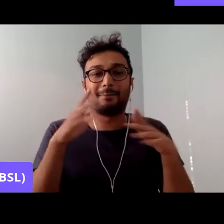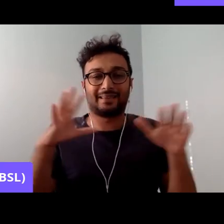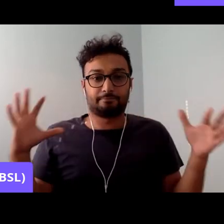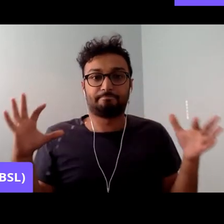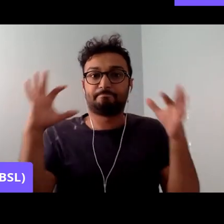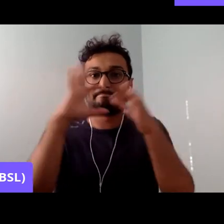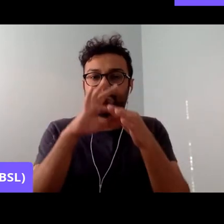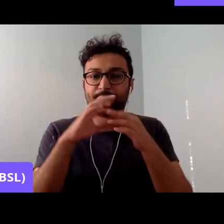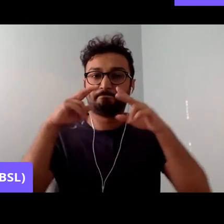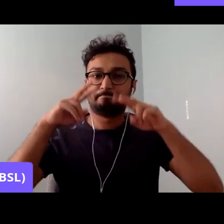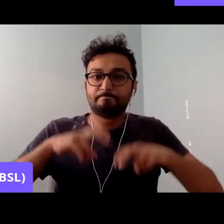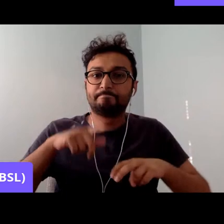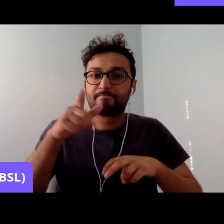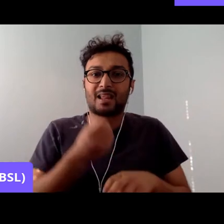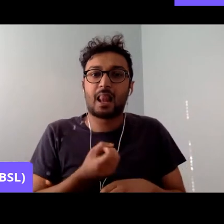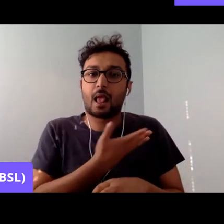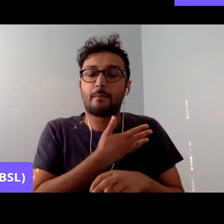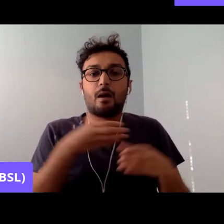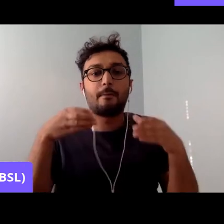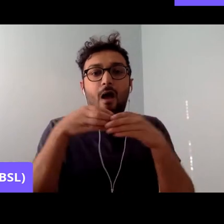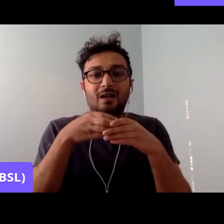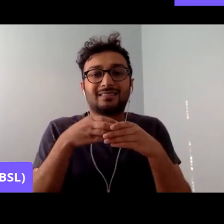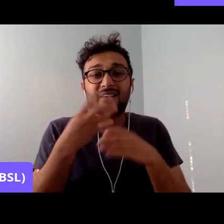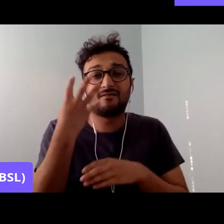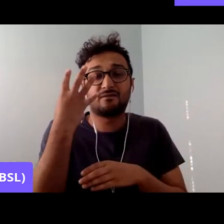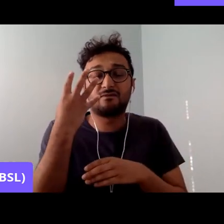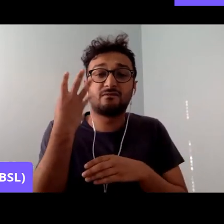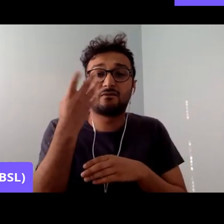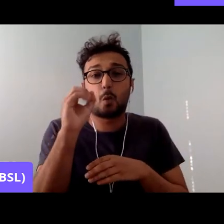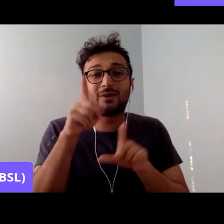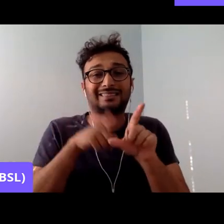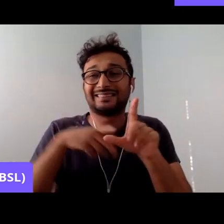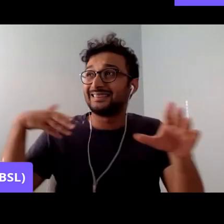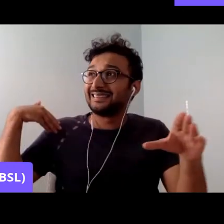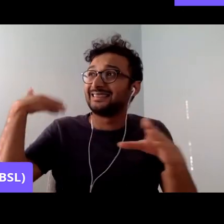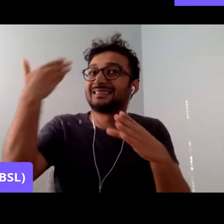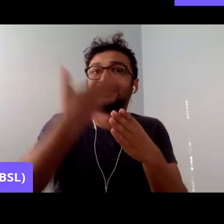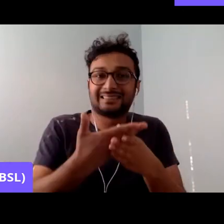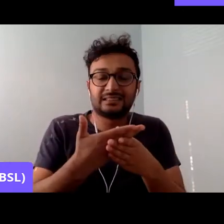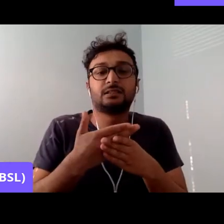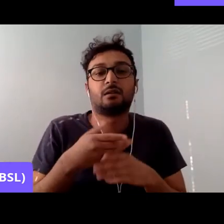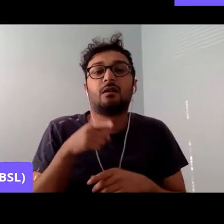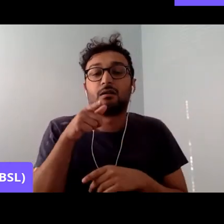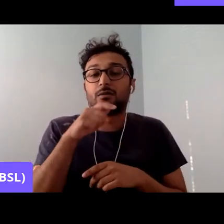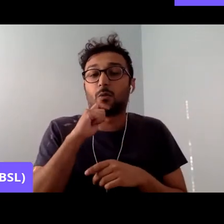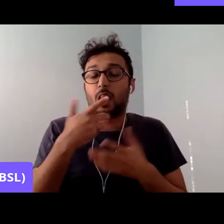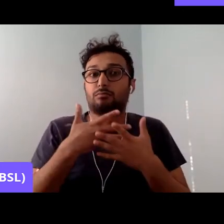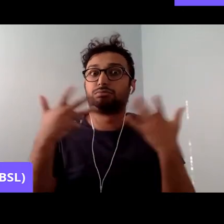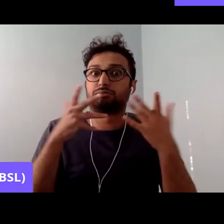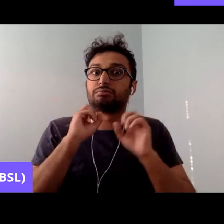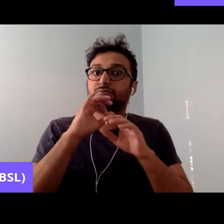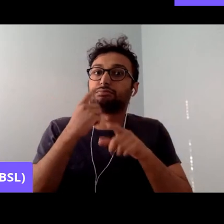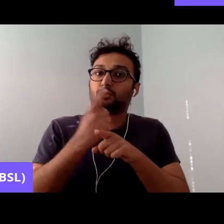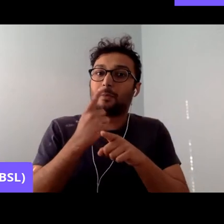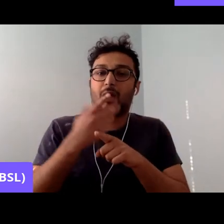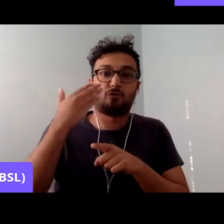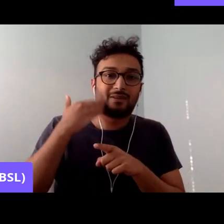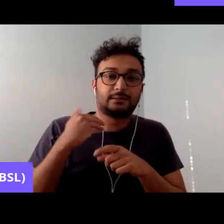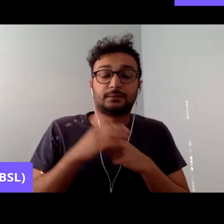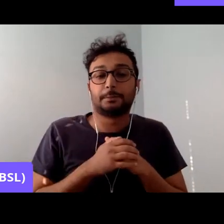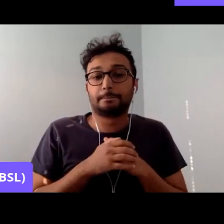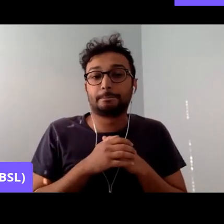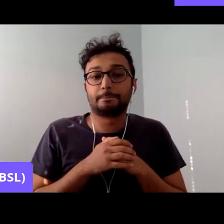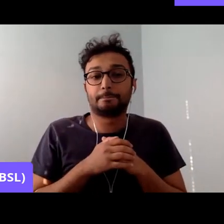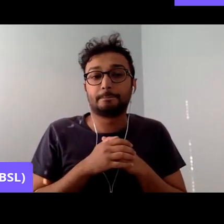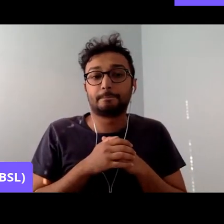Party and the trade union movement's relationship with racism. They're going to have plenty to say on that one. We will be hearing